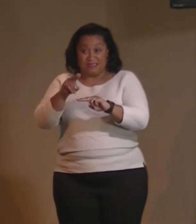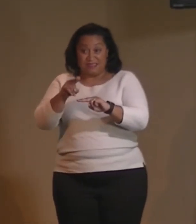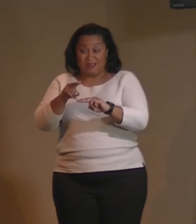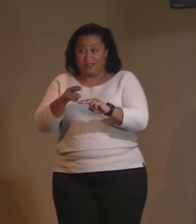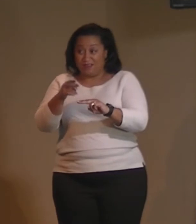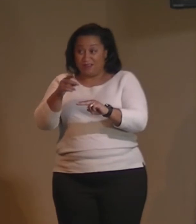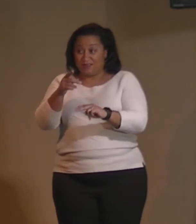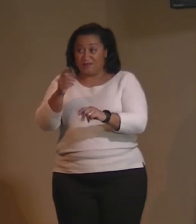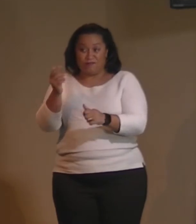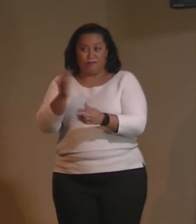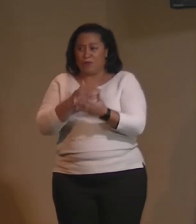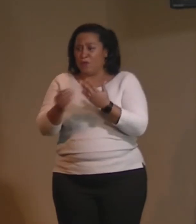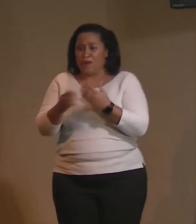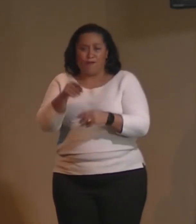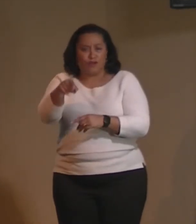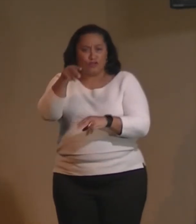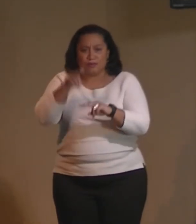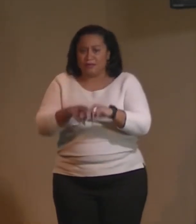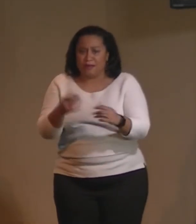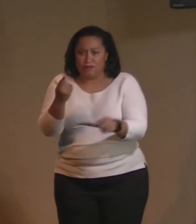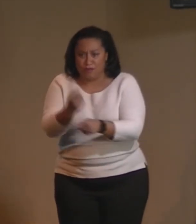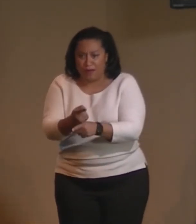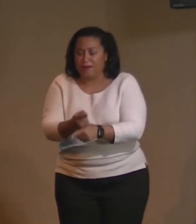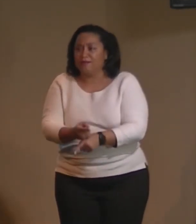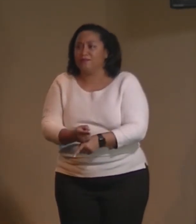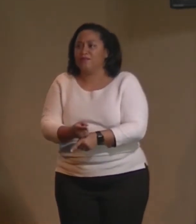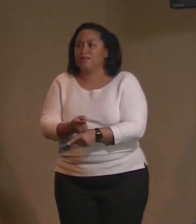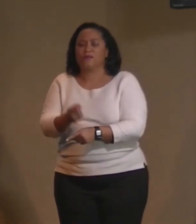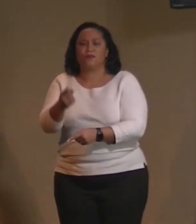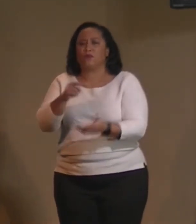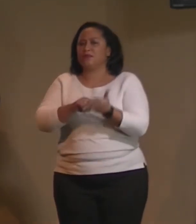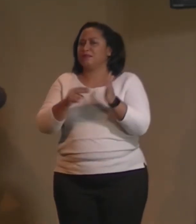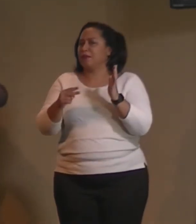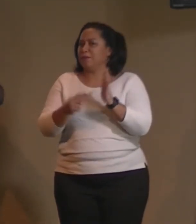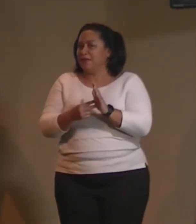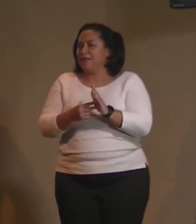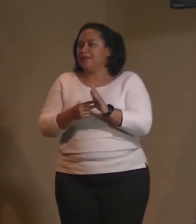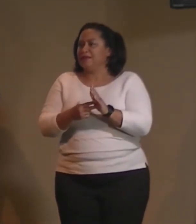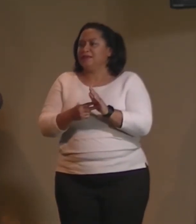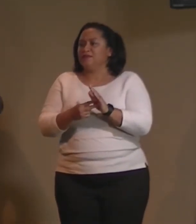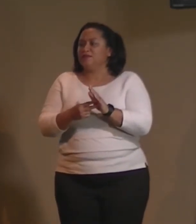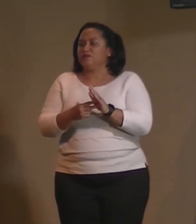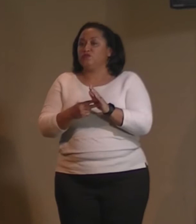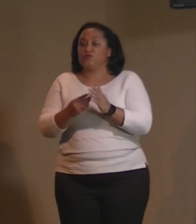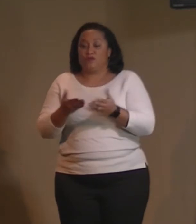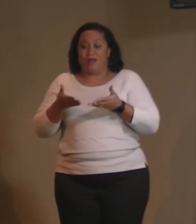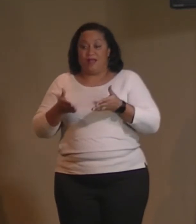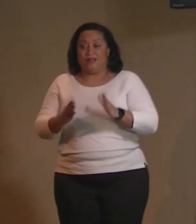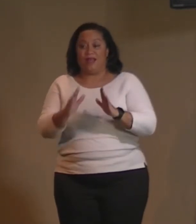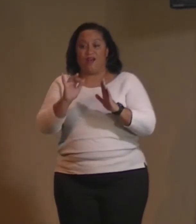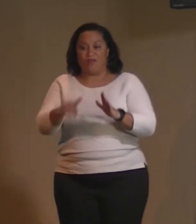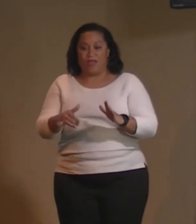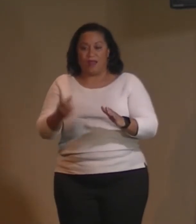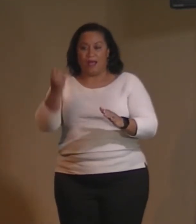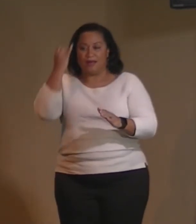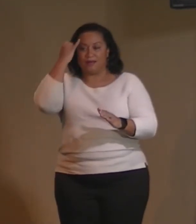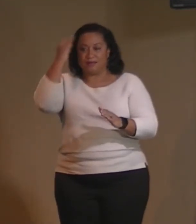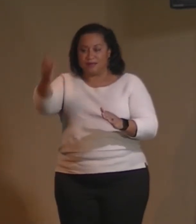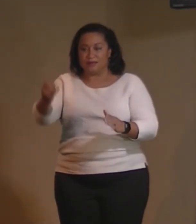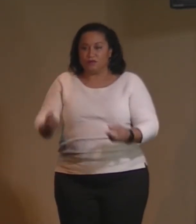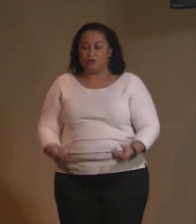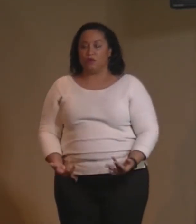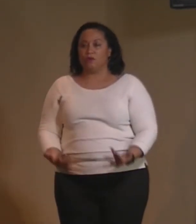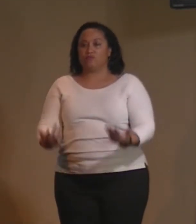And what does that then mean? What does it mean to let that idea wash over you?